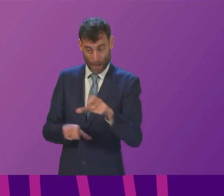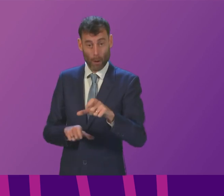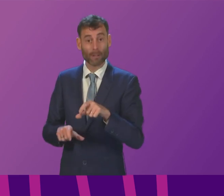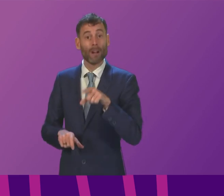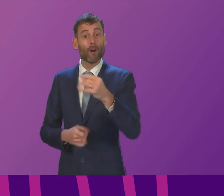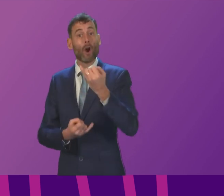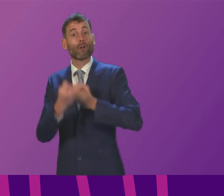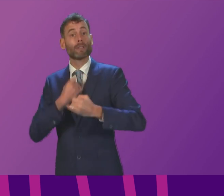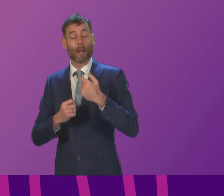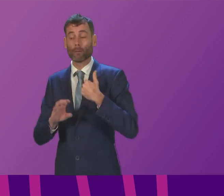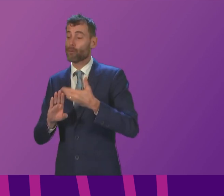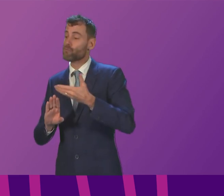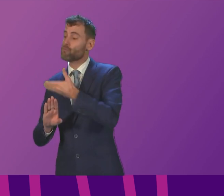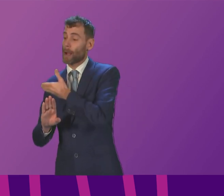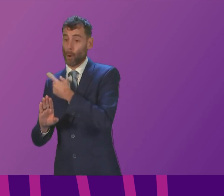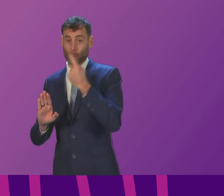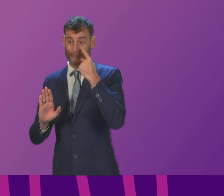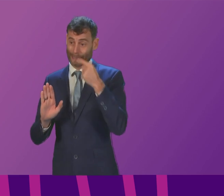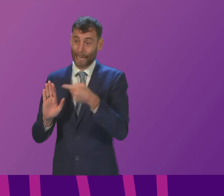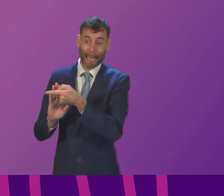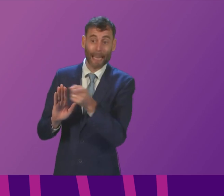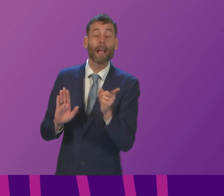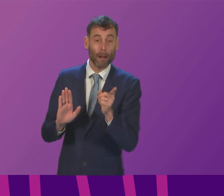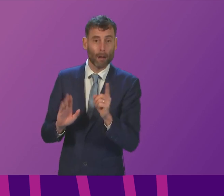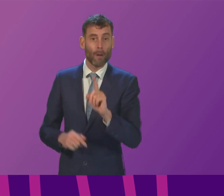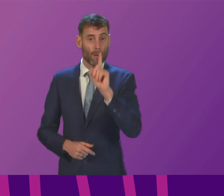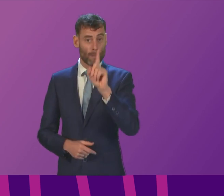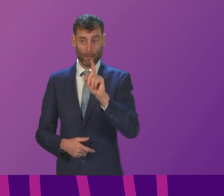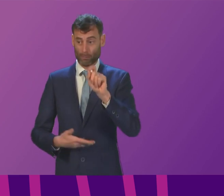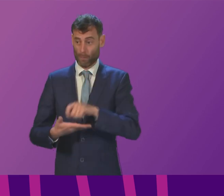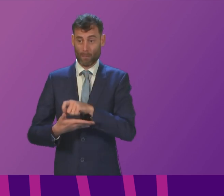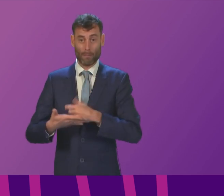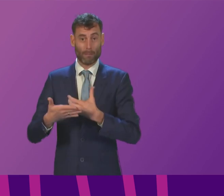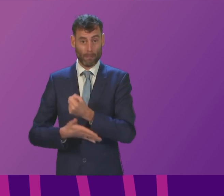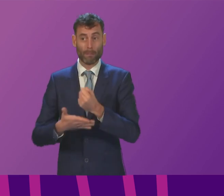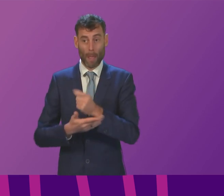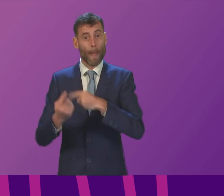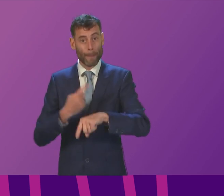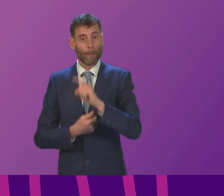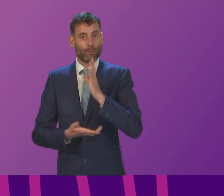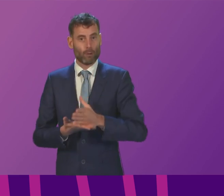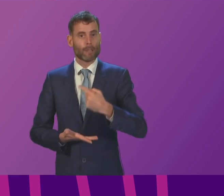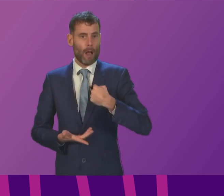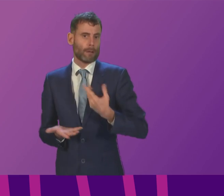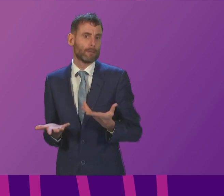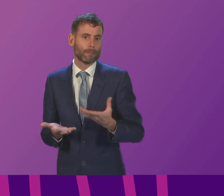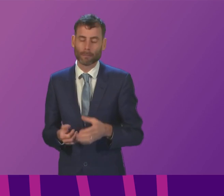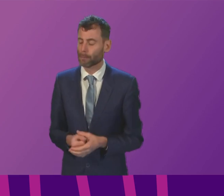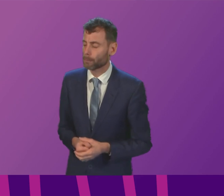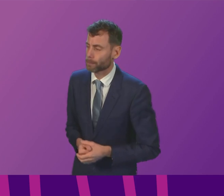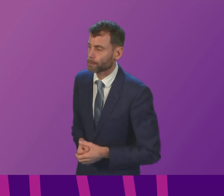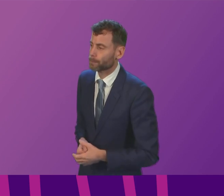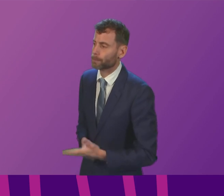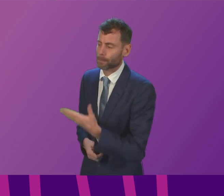We may move on to supplementary questions and I call Eleanor Whittam I am sure that the first minister will share my